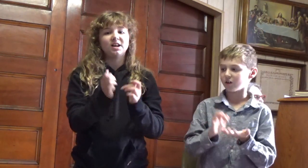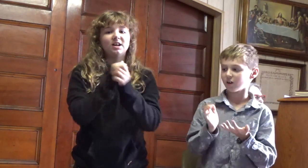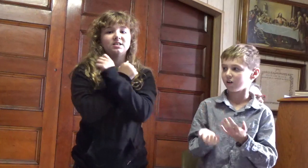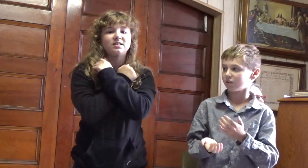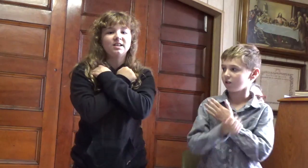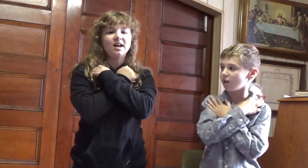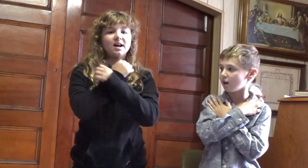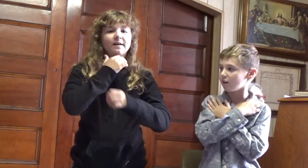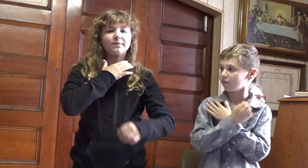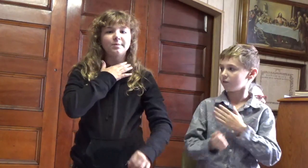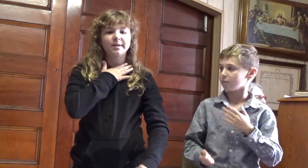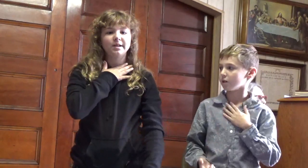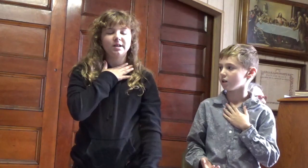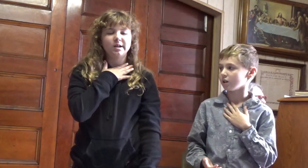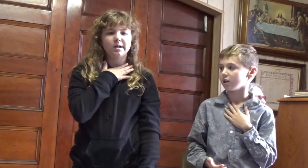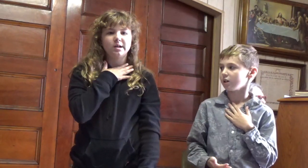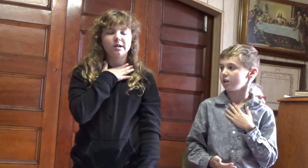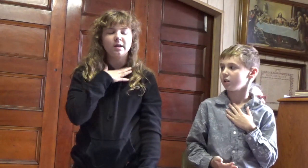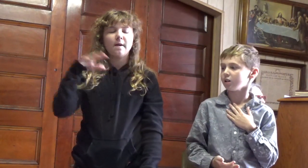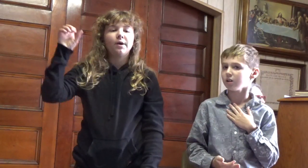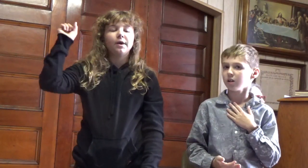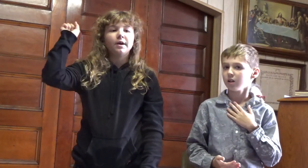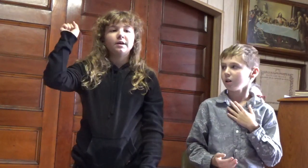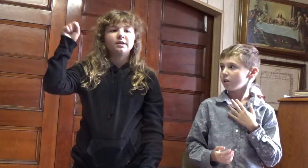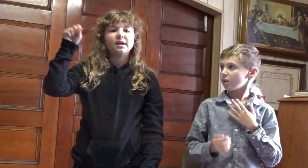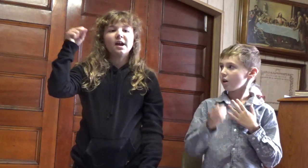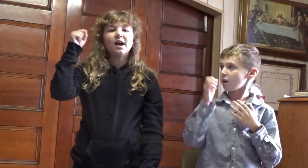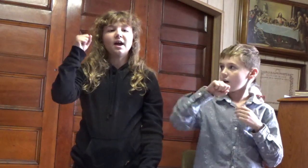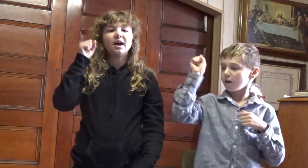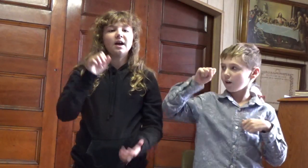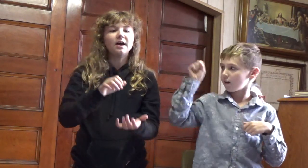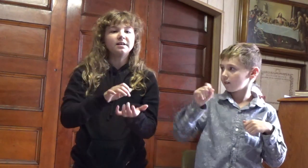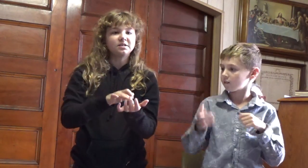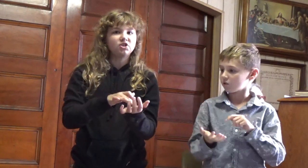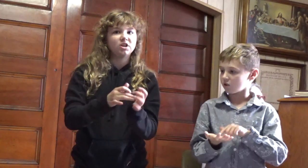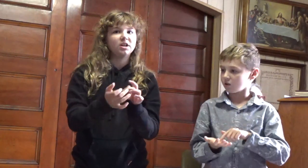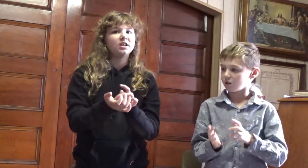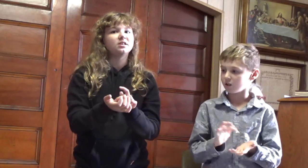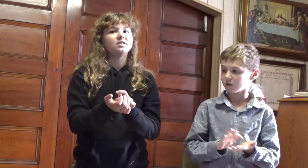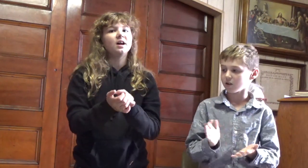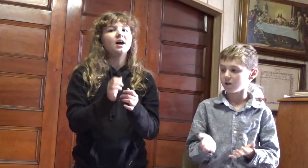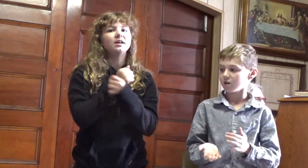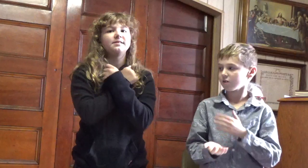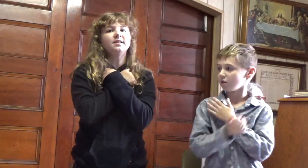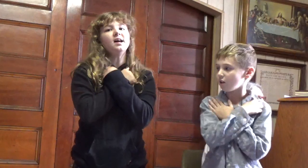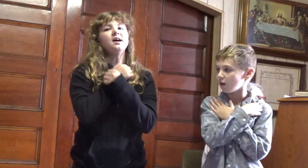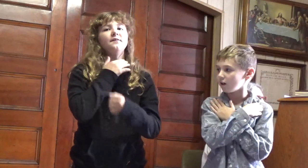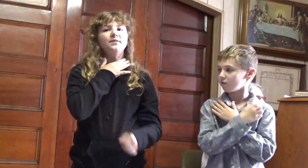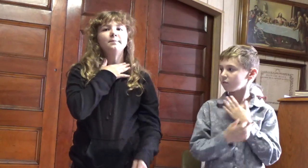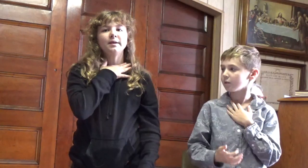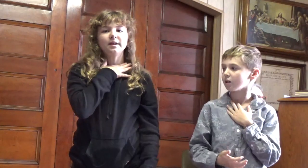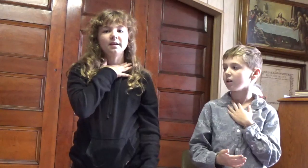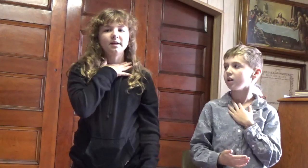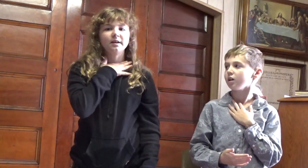loves me. Yes, Jesus loves me.